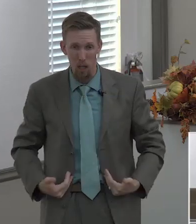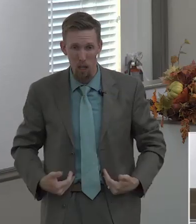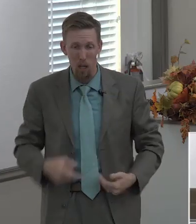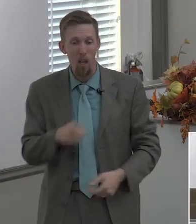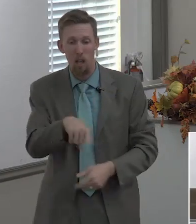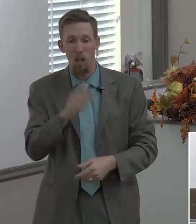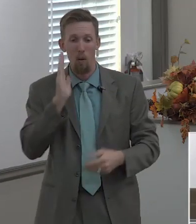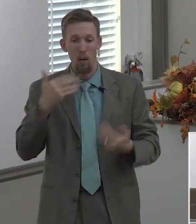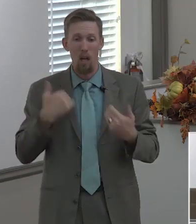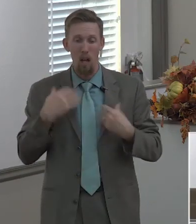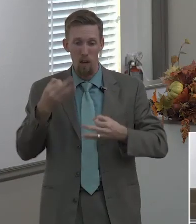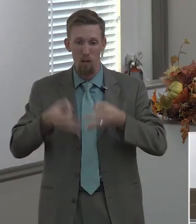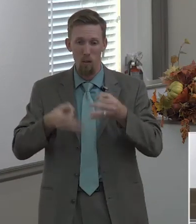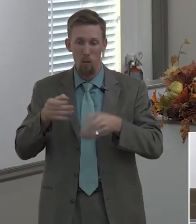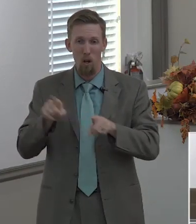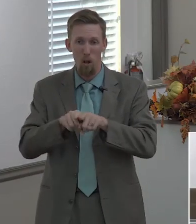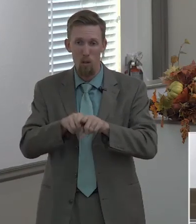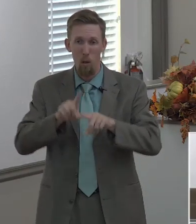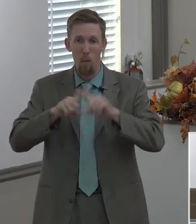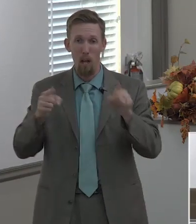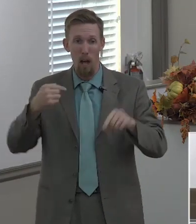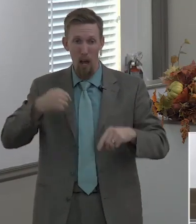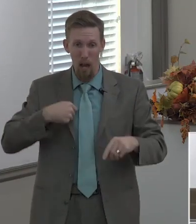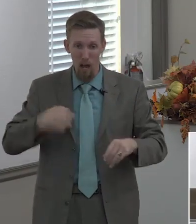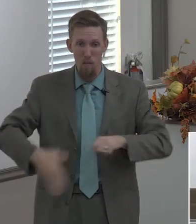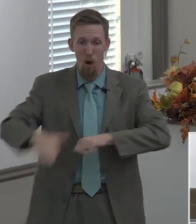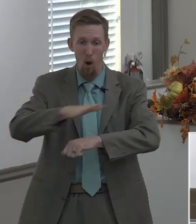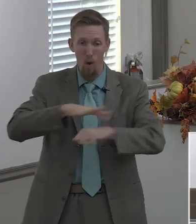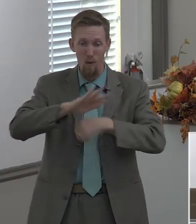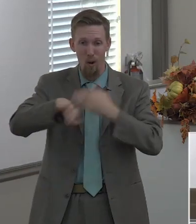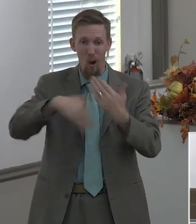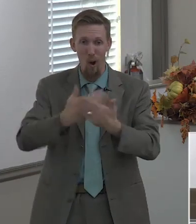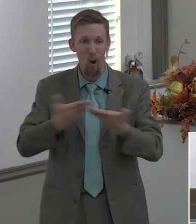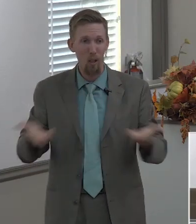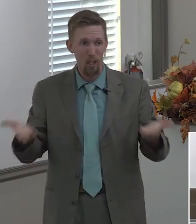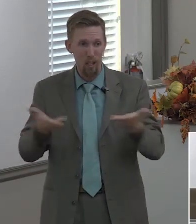for the whole entirety of the ministry